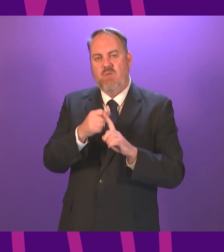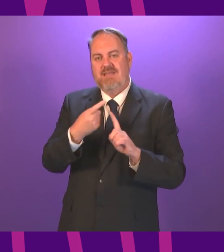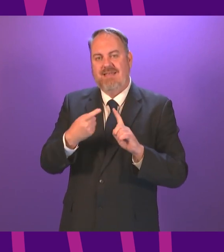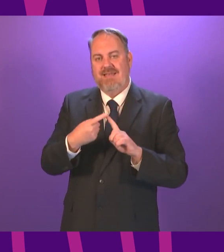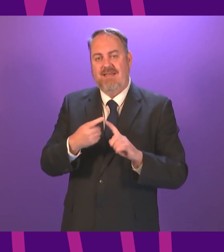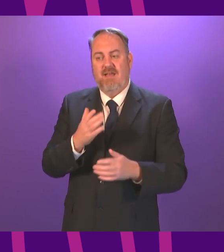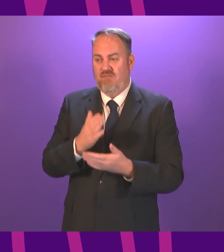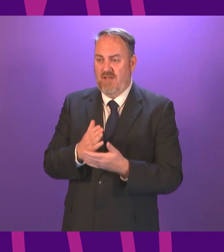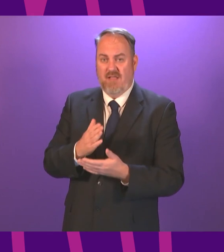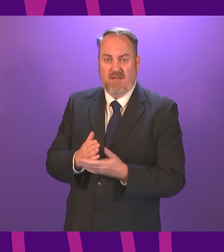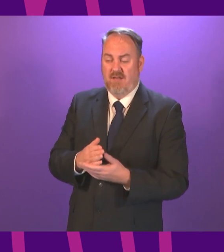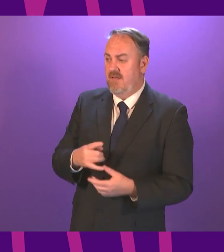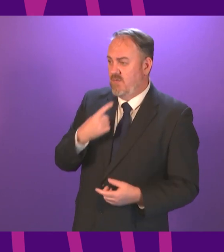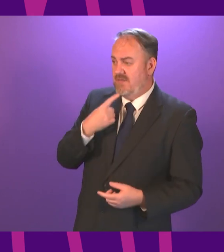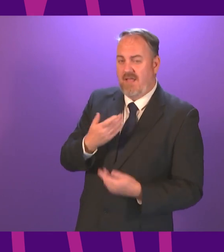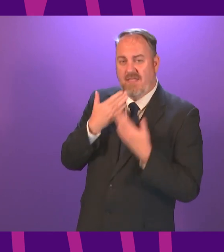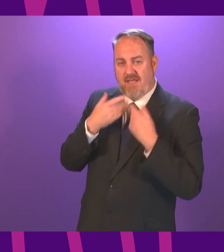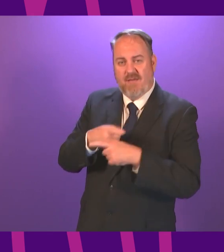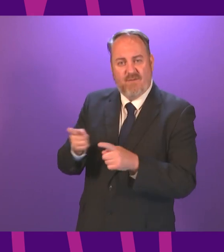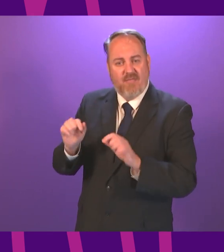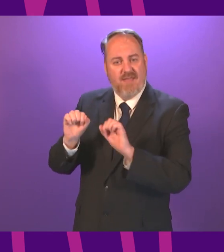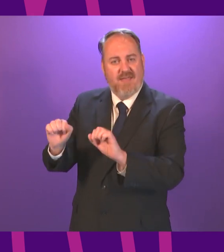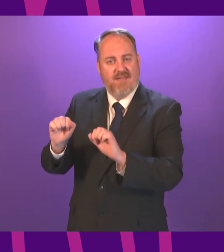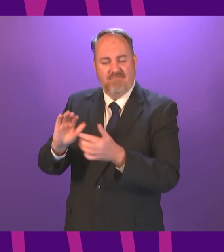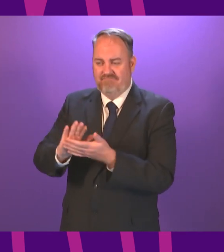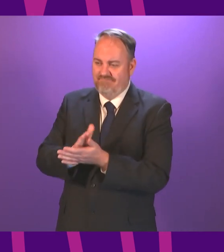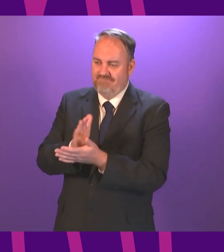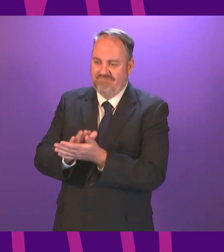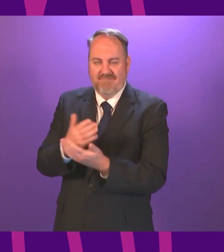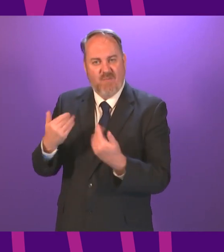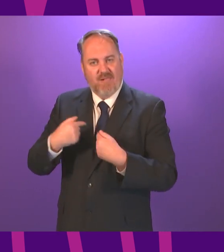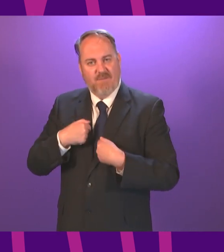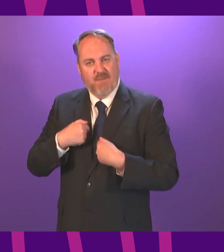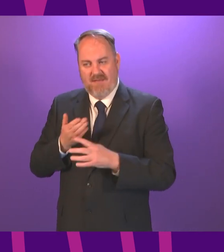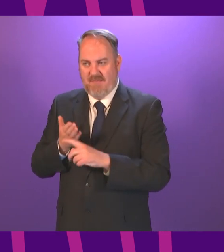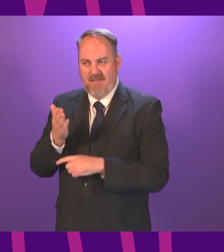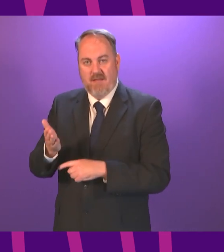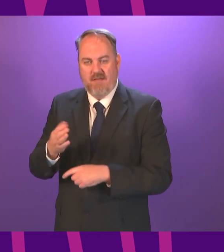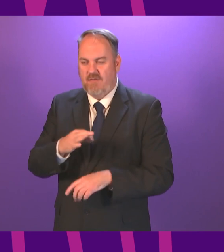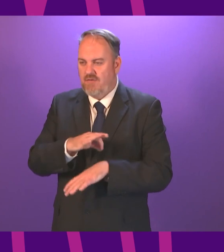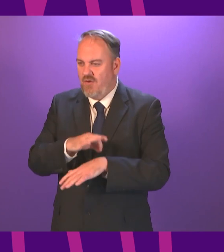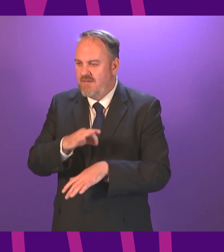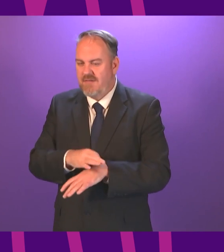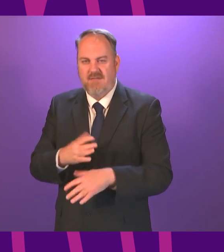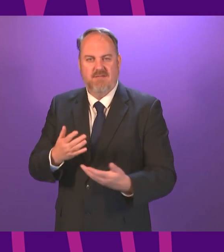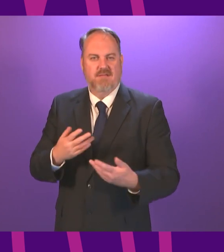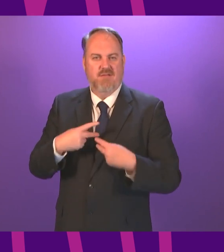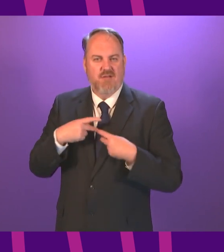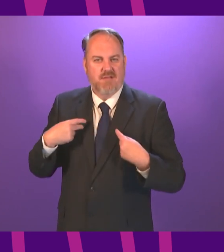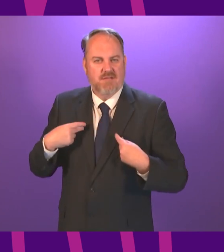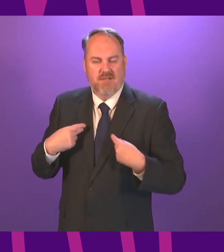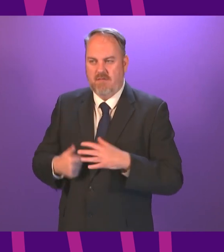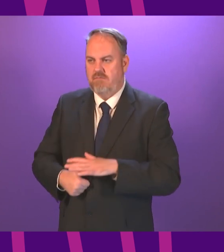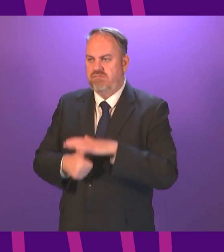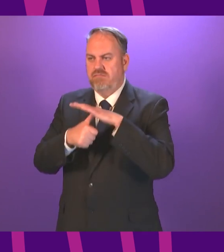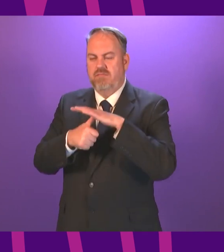that they gave me during my visit but every single person I spoke to the nurses the doctors the consultant the porter